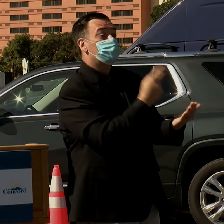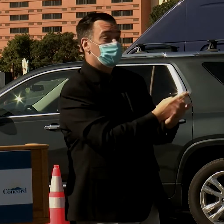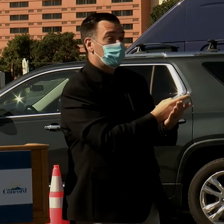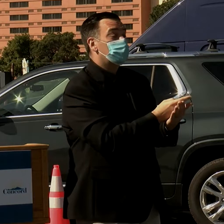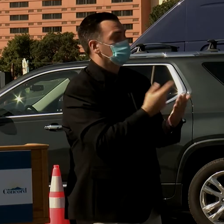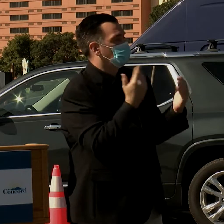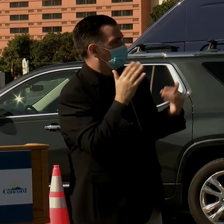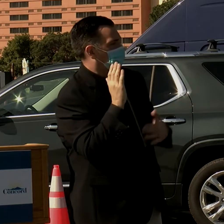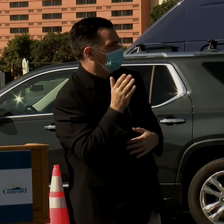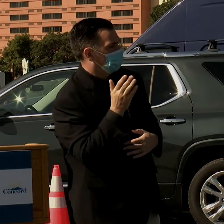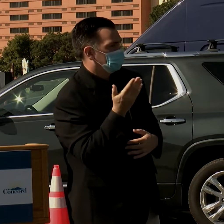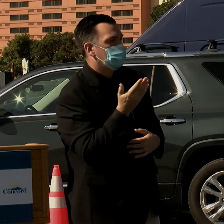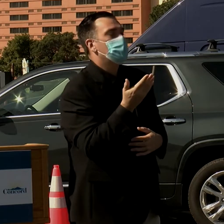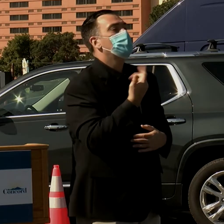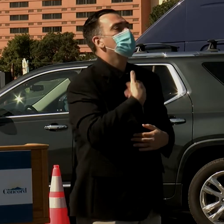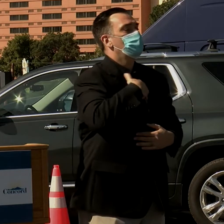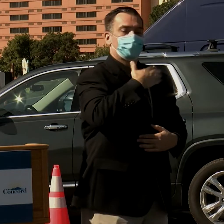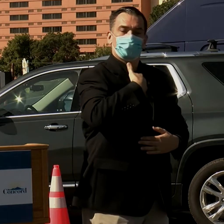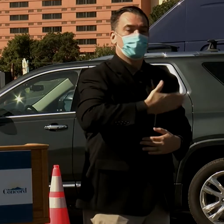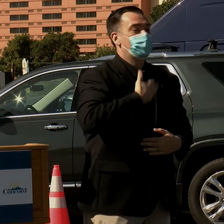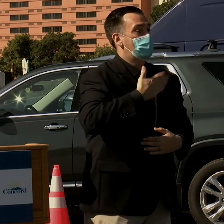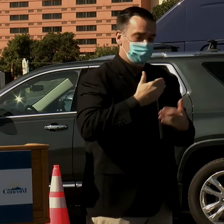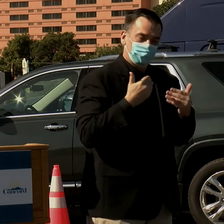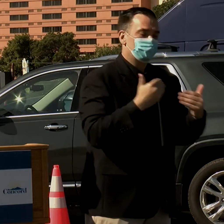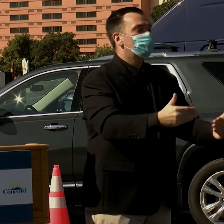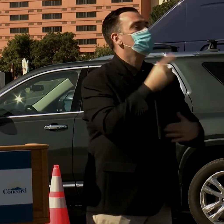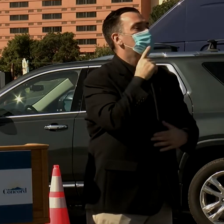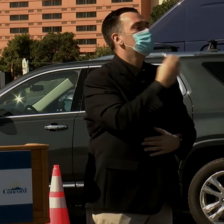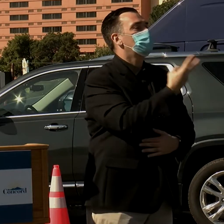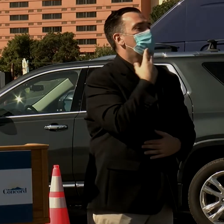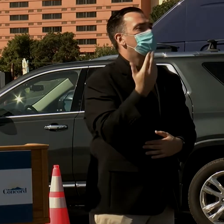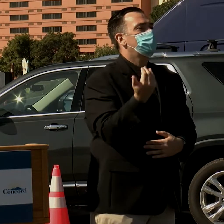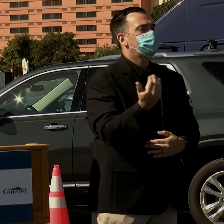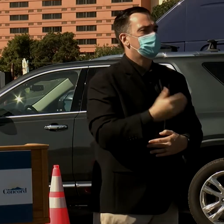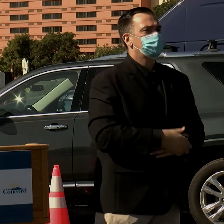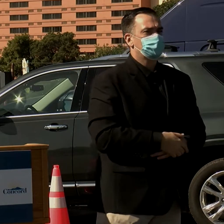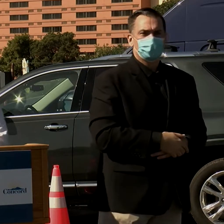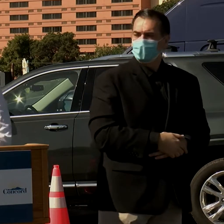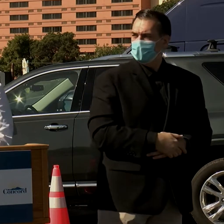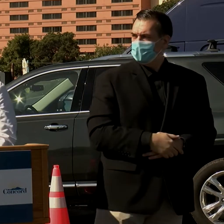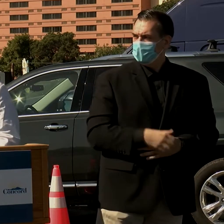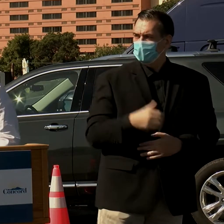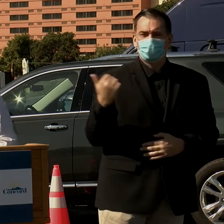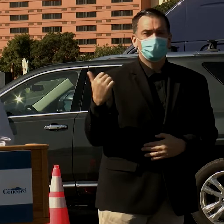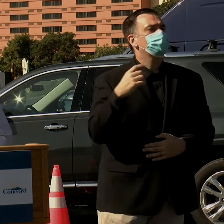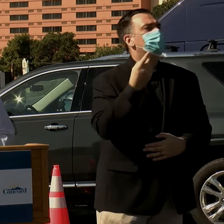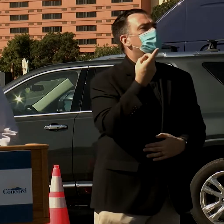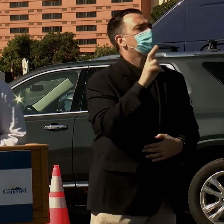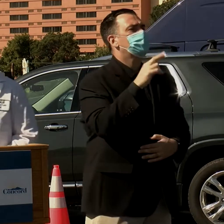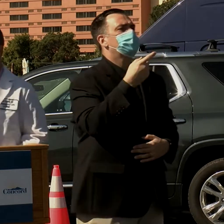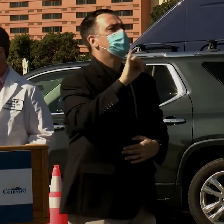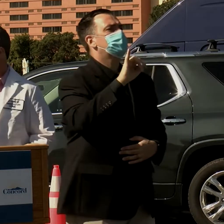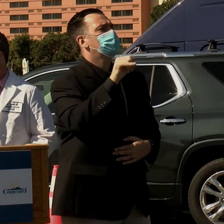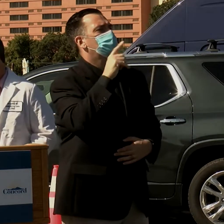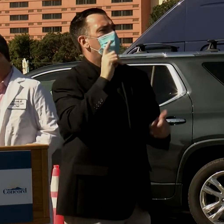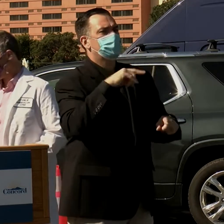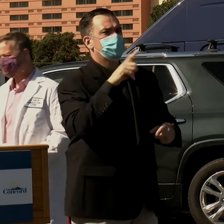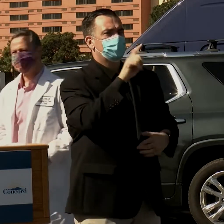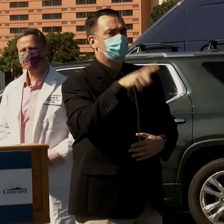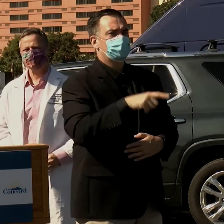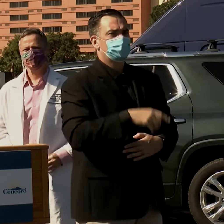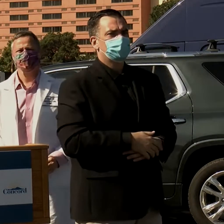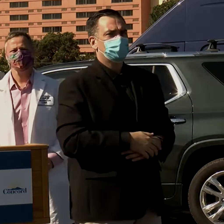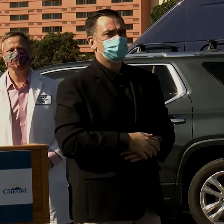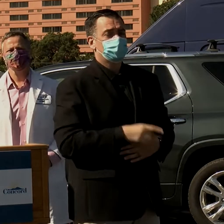that they do, we will be happy to vaccinate that age group as well. Hey, doctor, we're going to have I'm going to have Dr. Dionne answer that question as well. Please. Yeah.